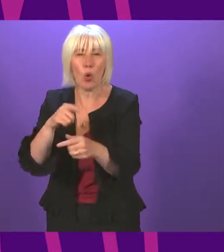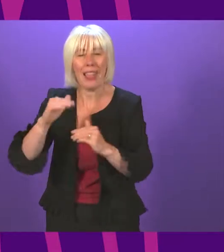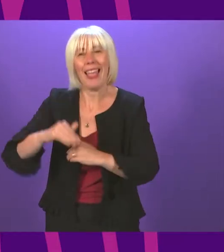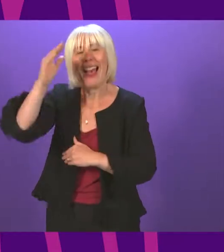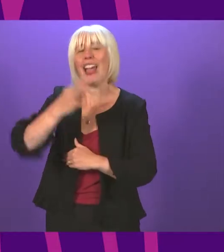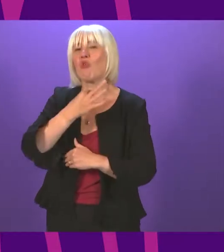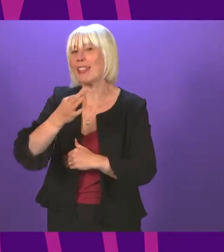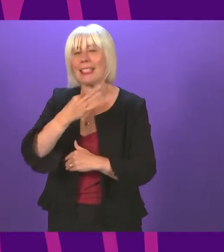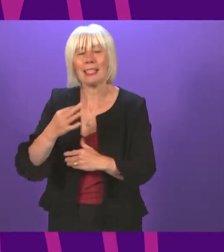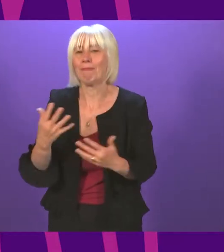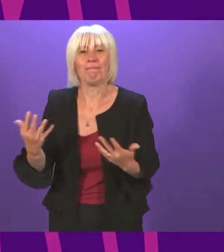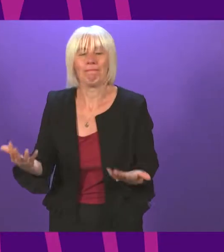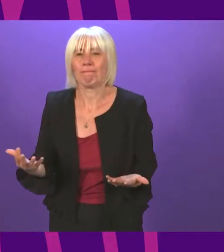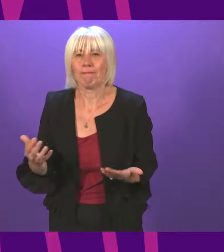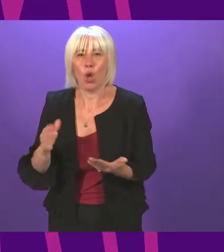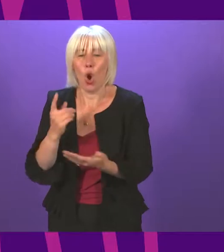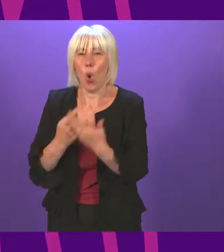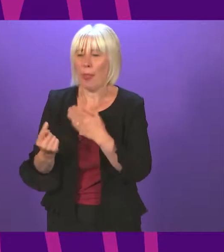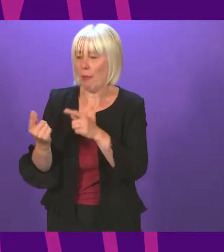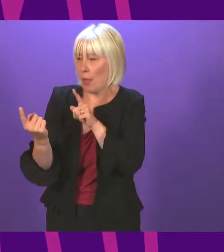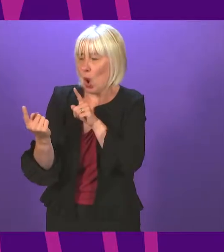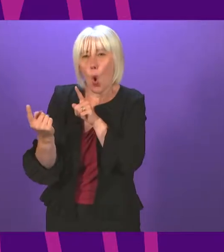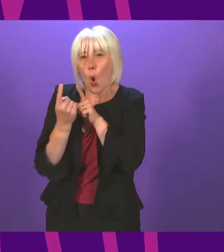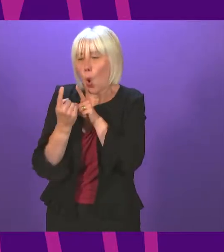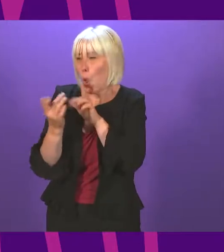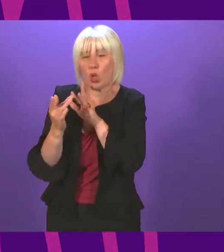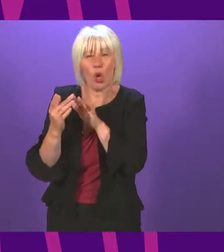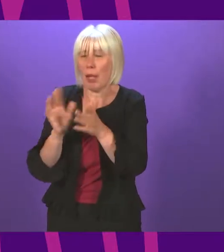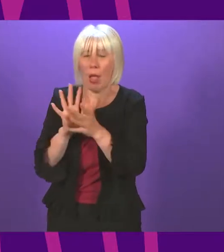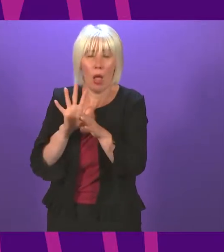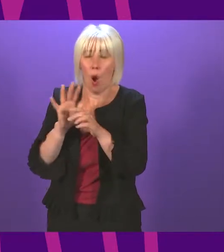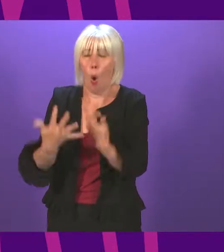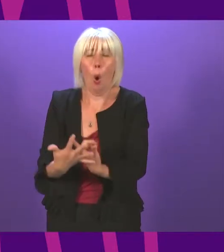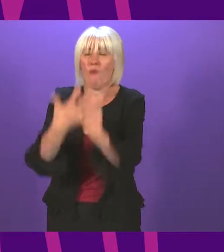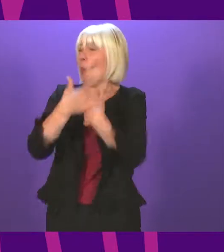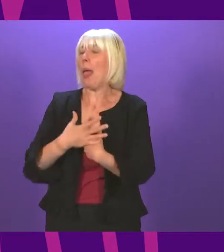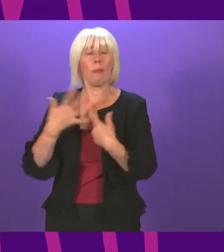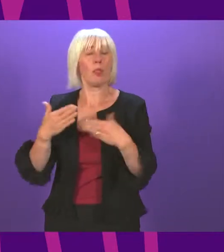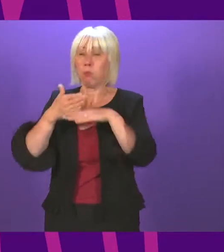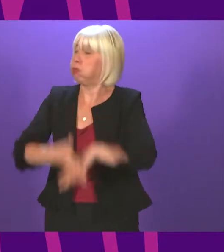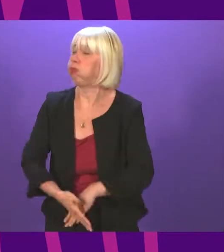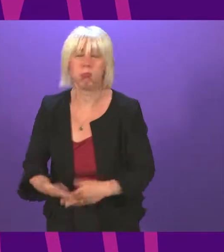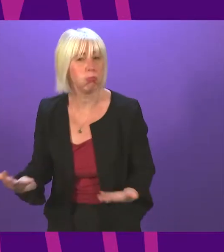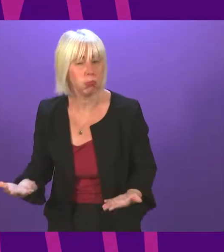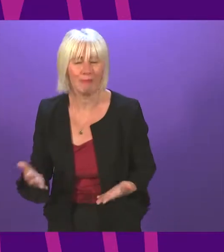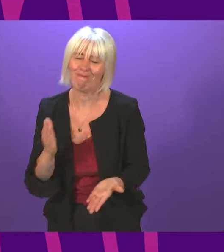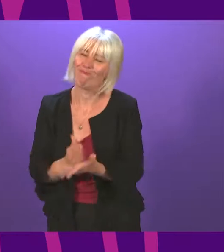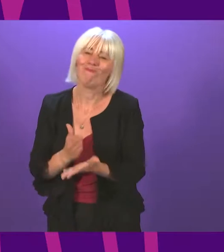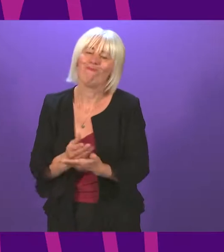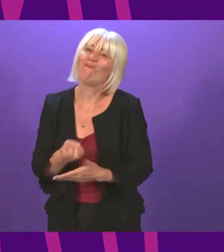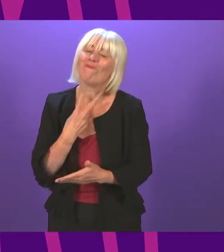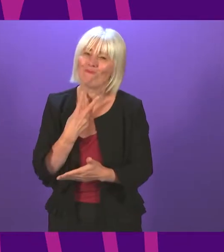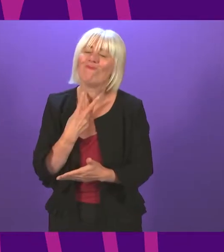stopping identifying close contacts because they are just so overwhelmed. It's particularly disappointing